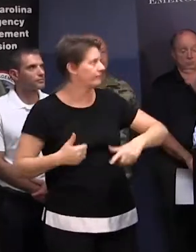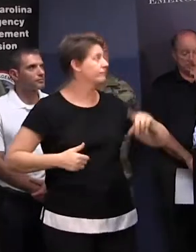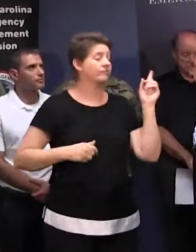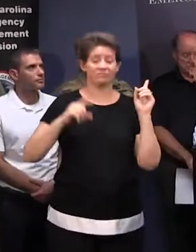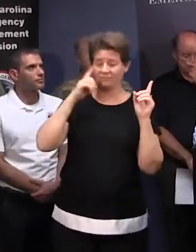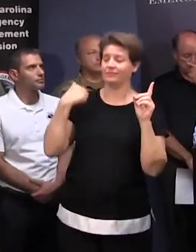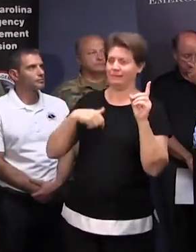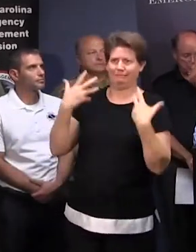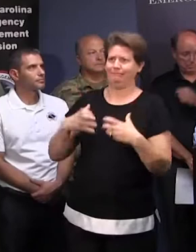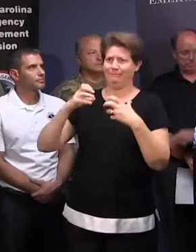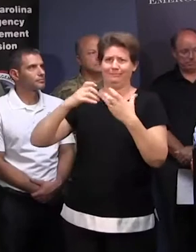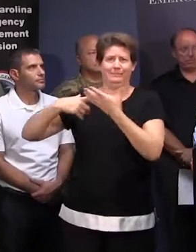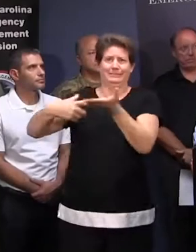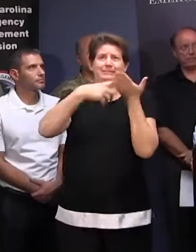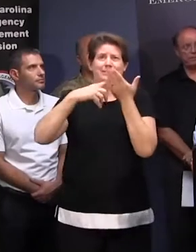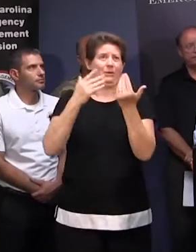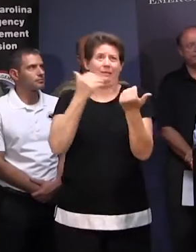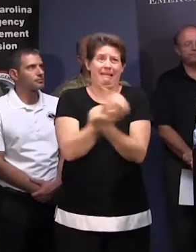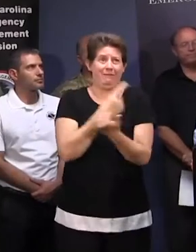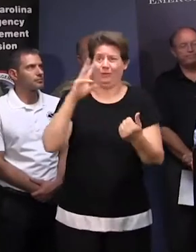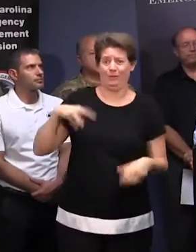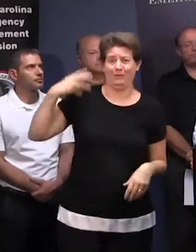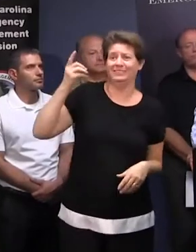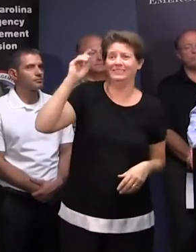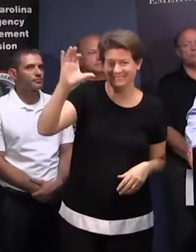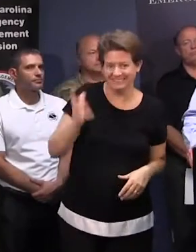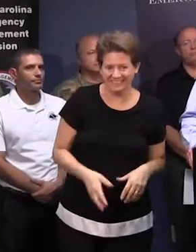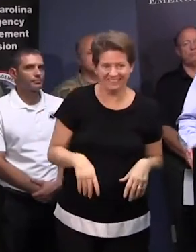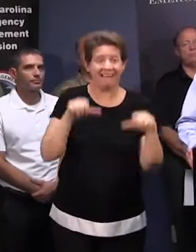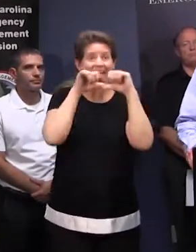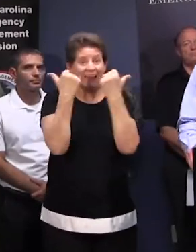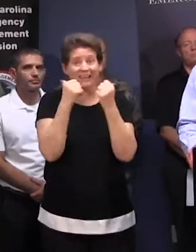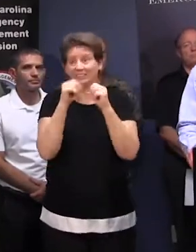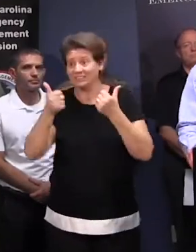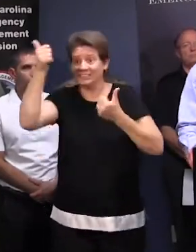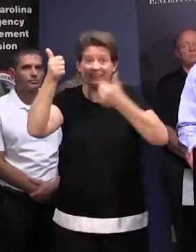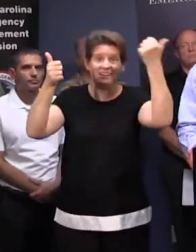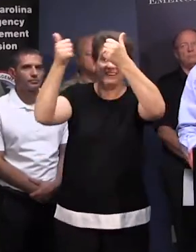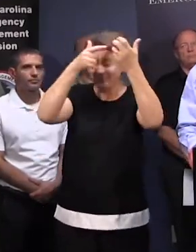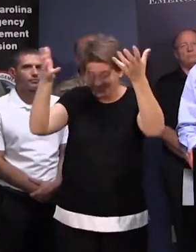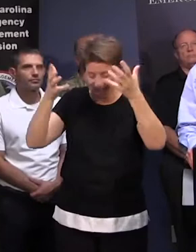conversations with almost everybody in Washington, all the agency heads, including